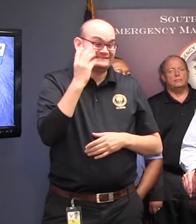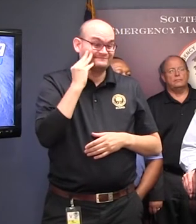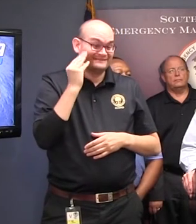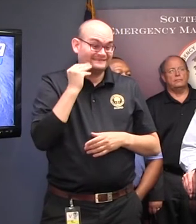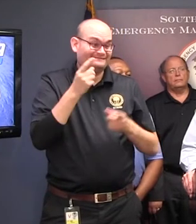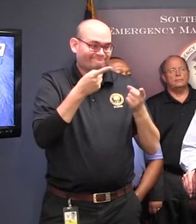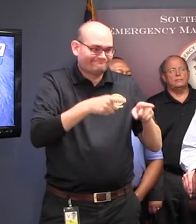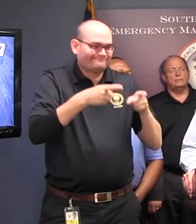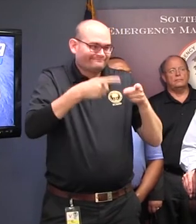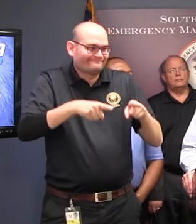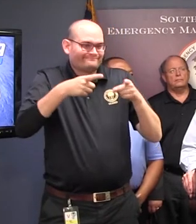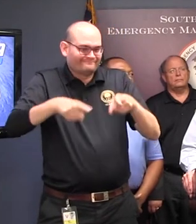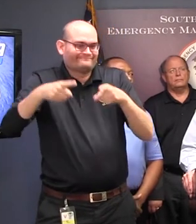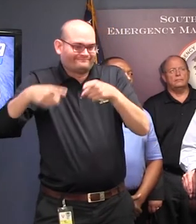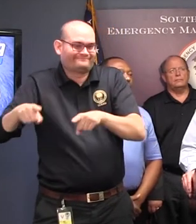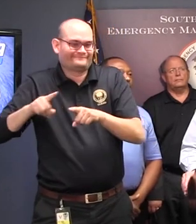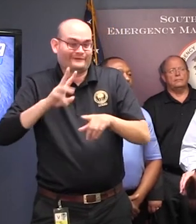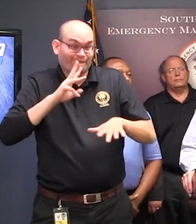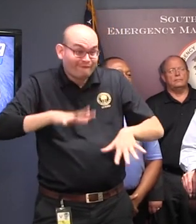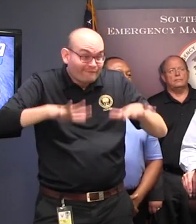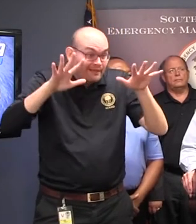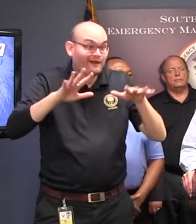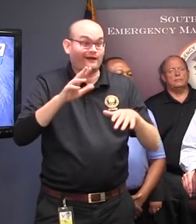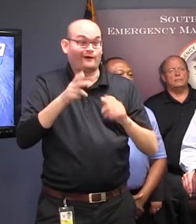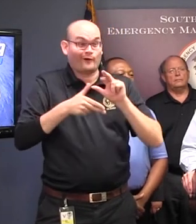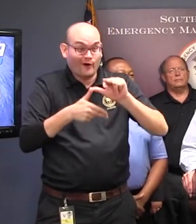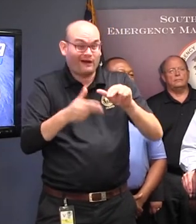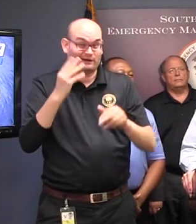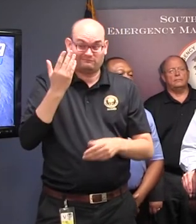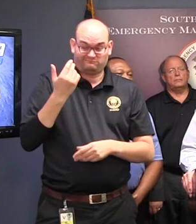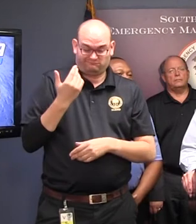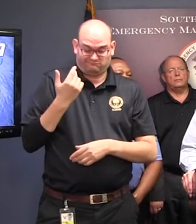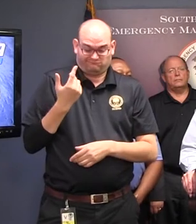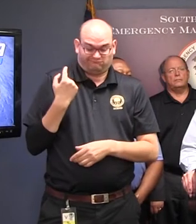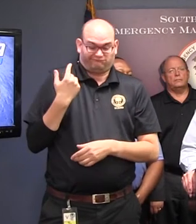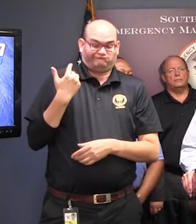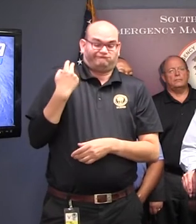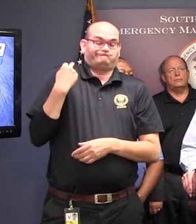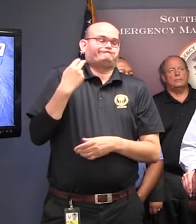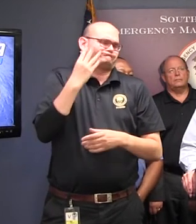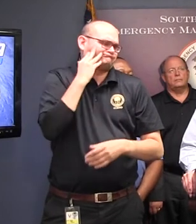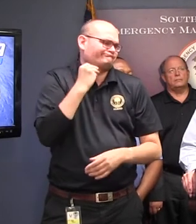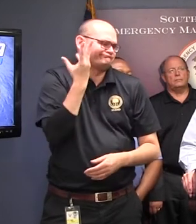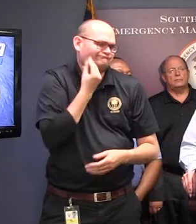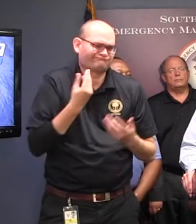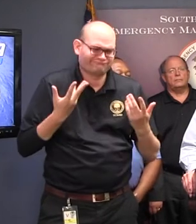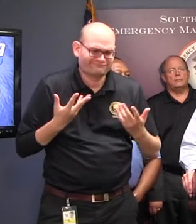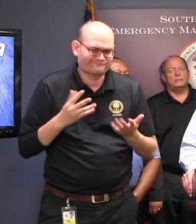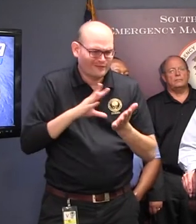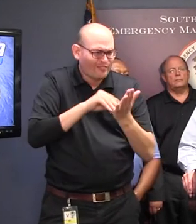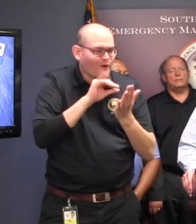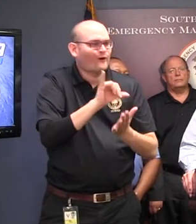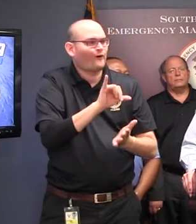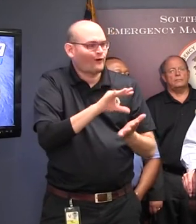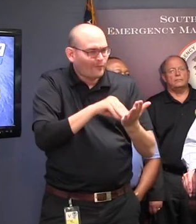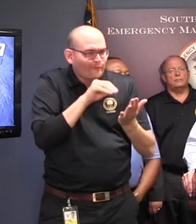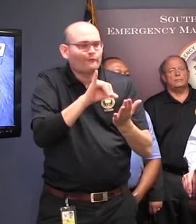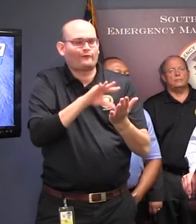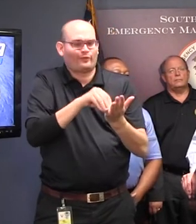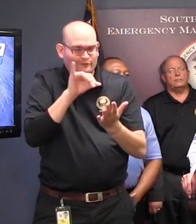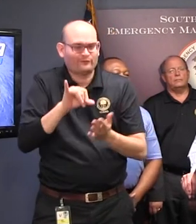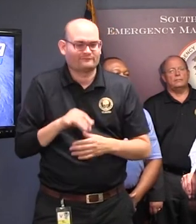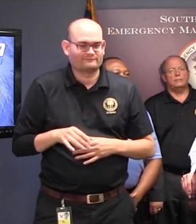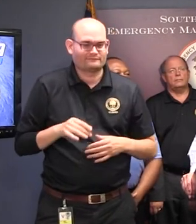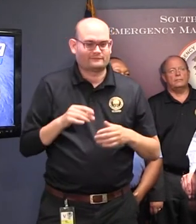hurricane. And we are as prepared as we can be. But it's always a question of the safety of the